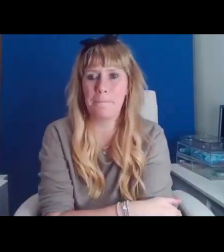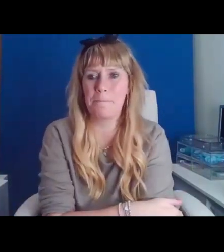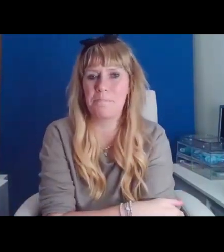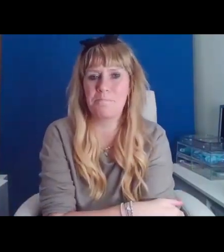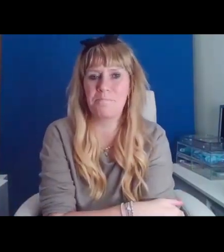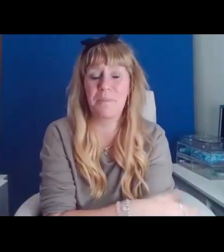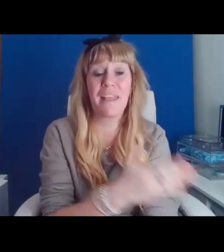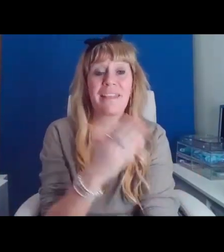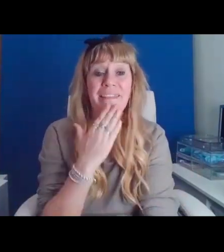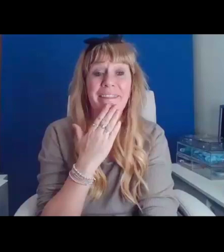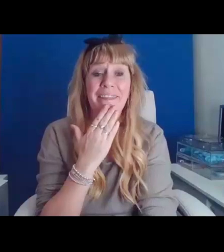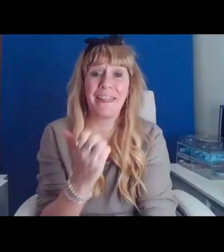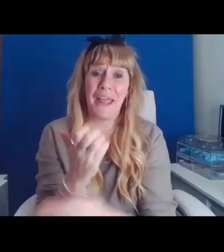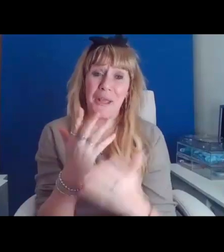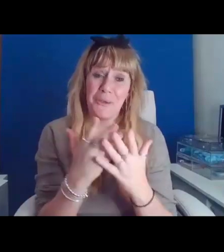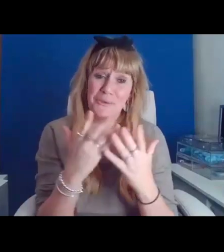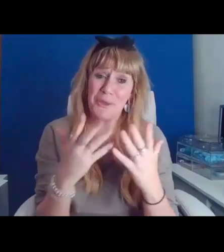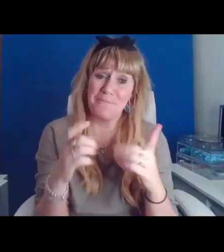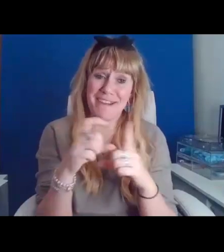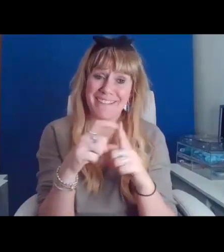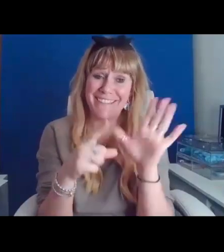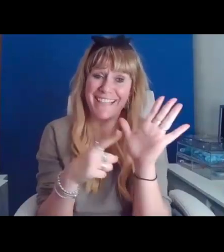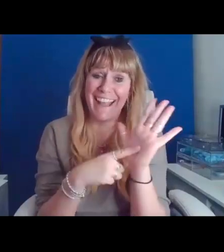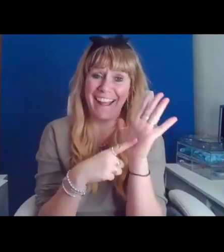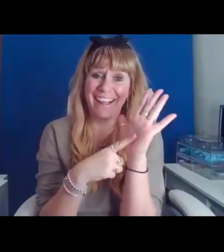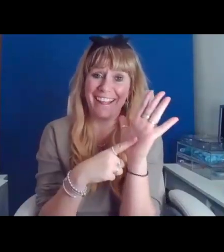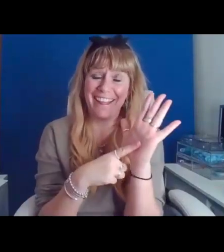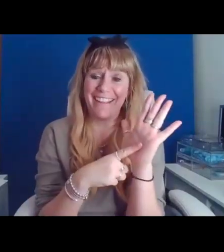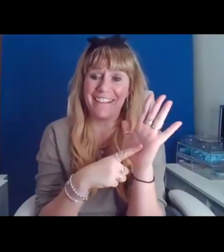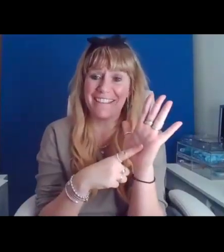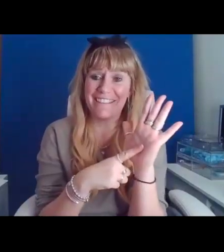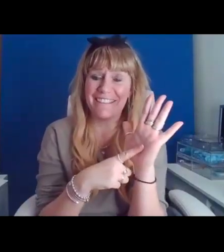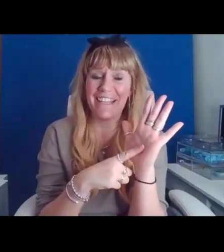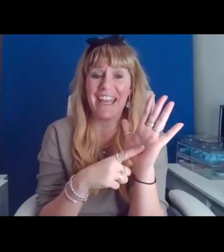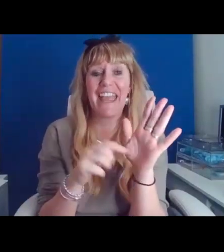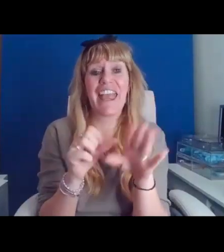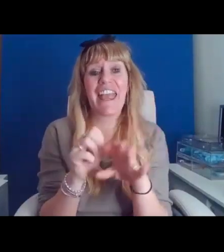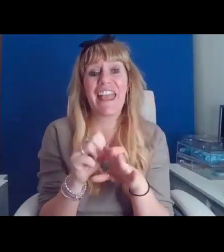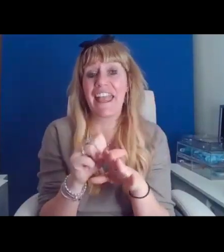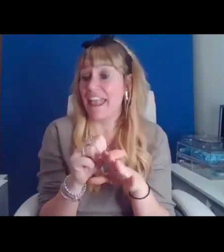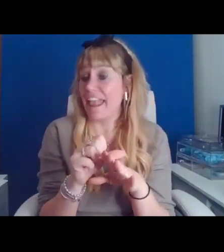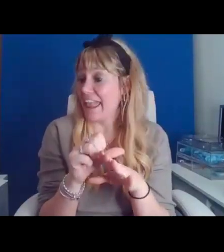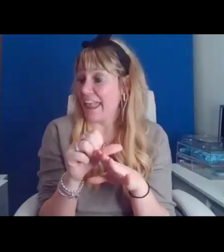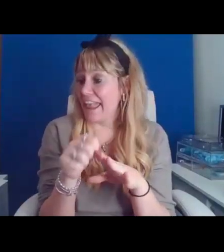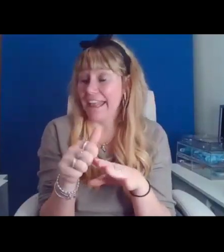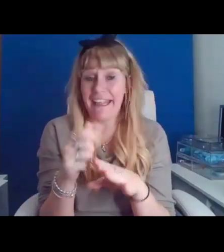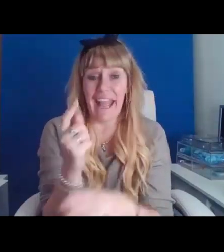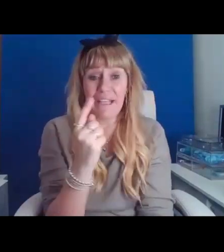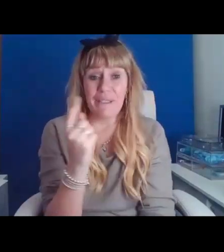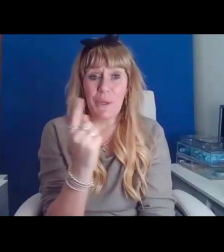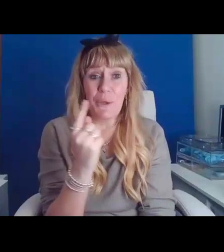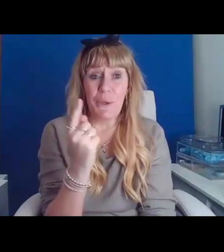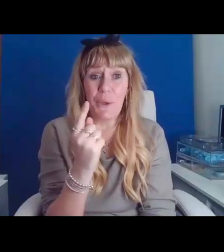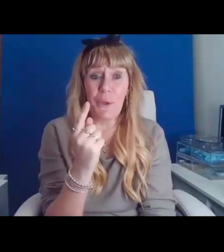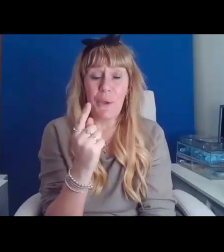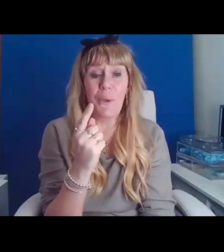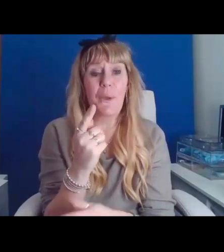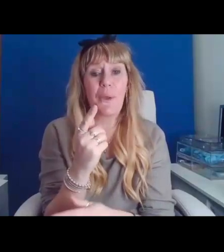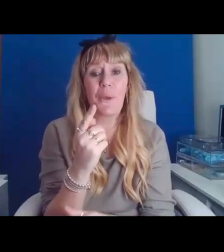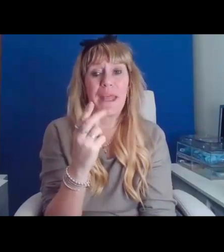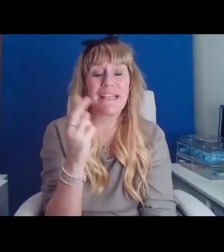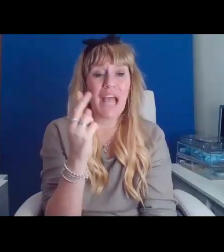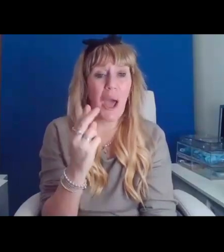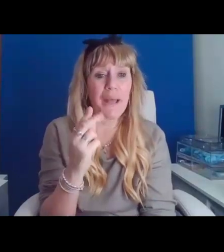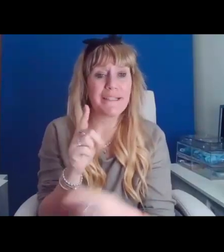Thanks so much, DL. Next up tonight is an artist who I first met last